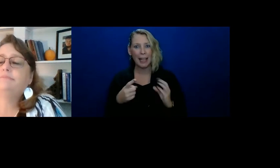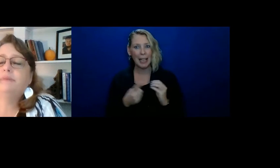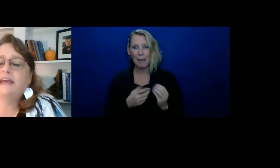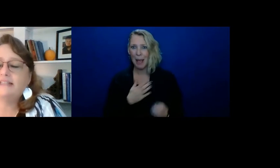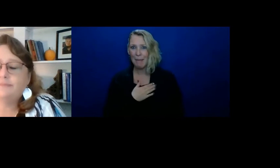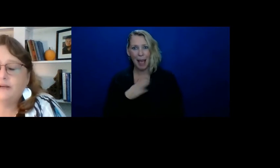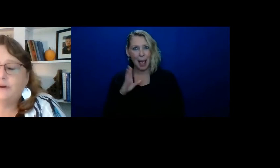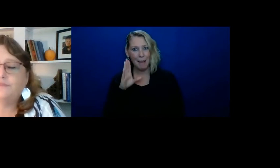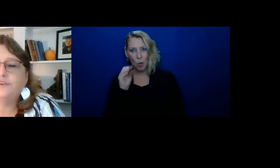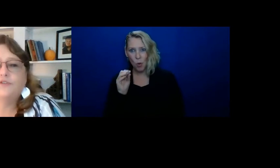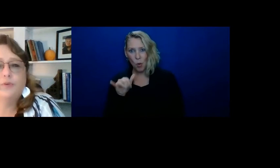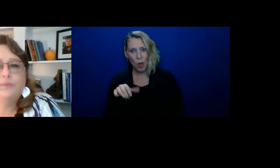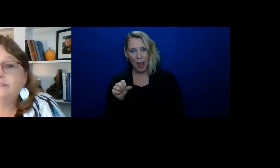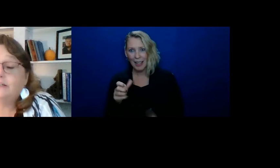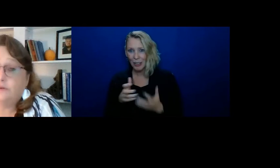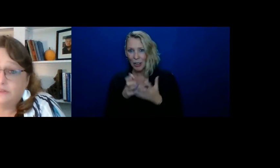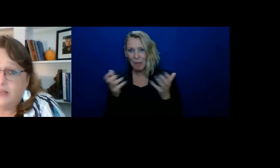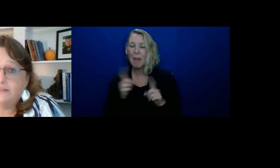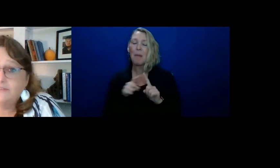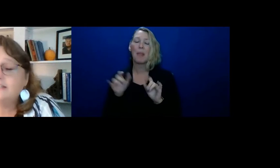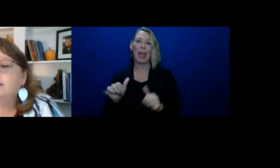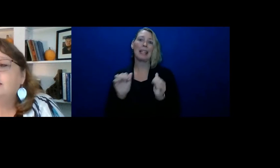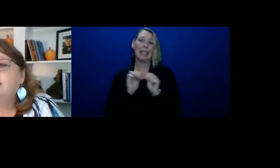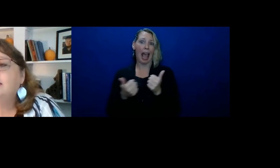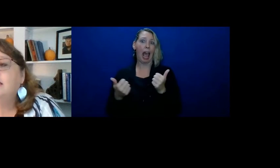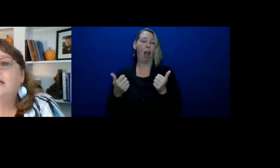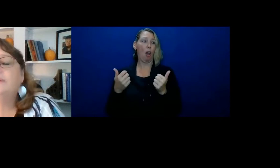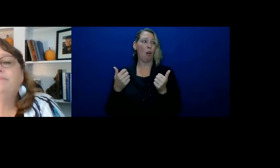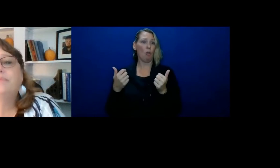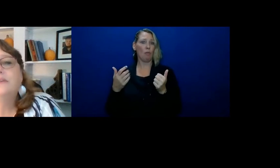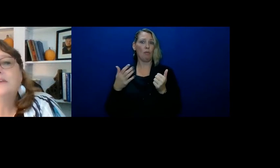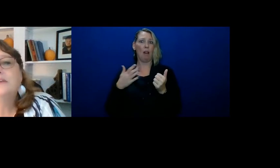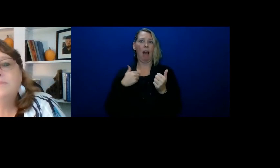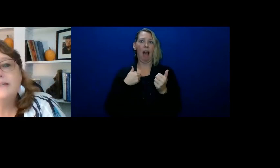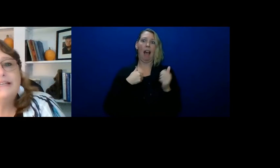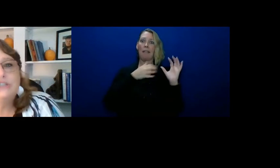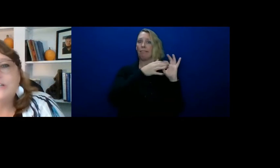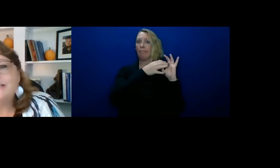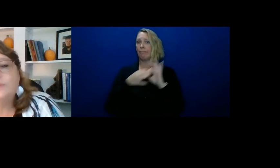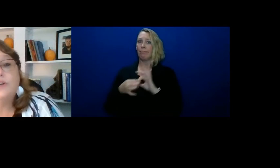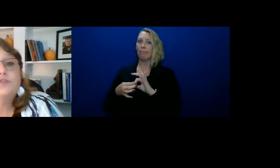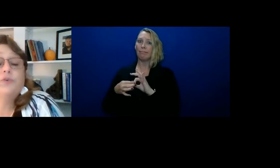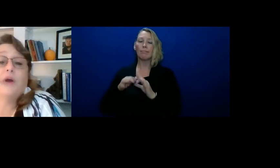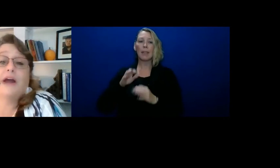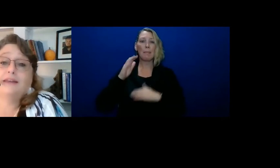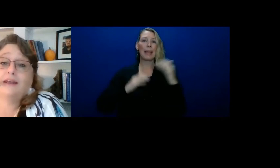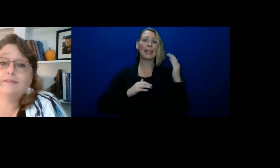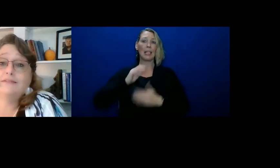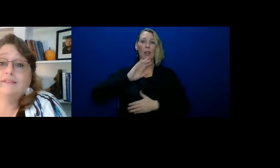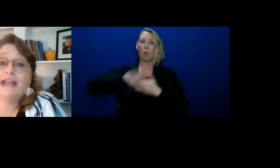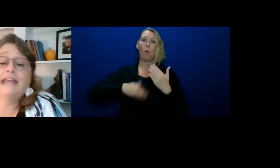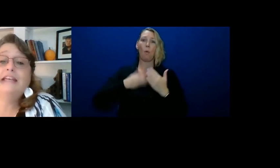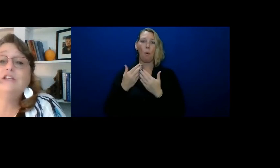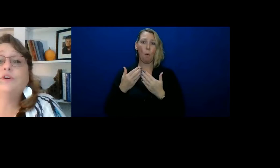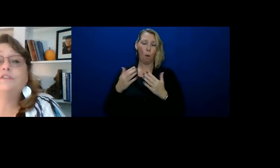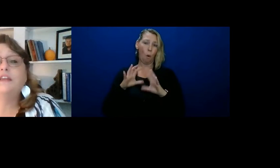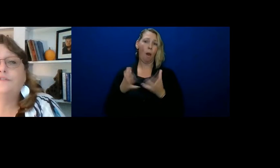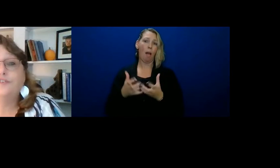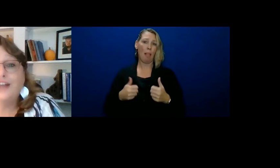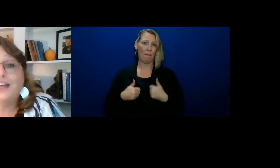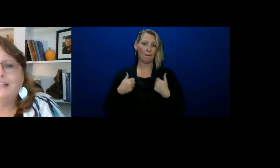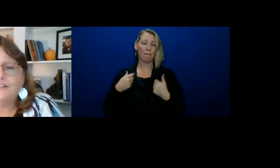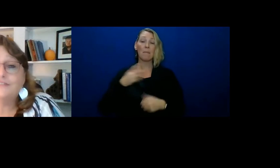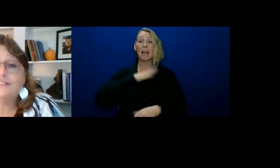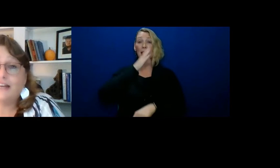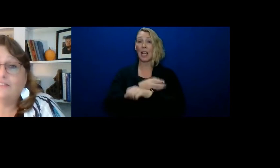boys, but that's my reference for building whole lives. My son, Jesse works for Ryanette, and he's worked